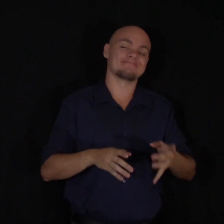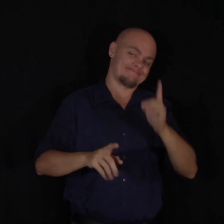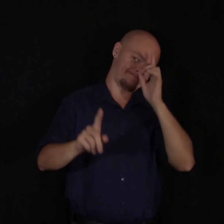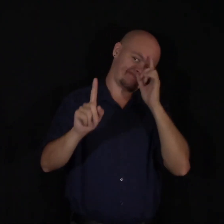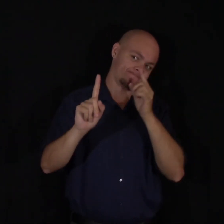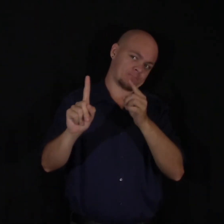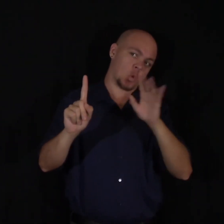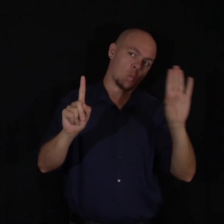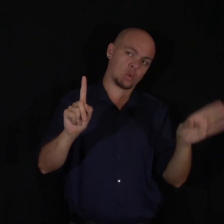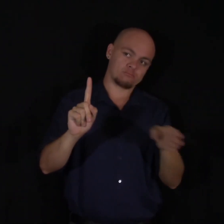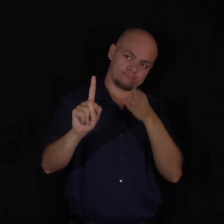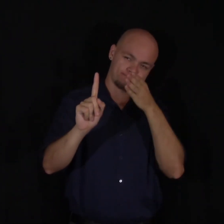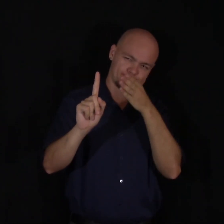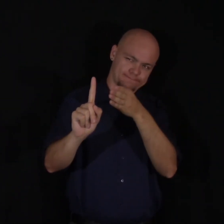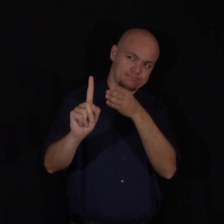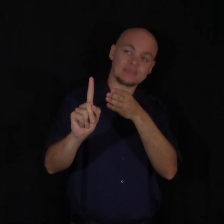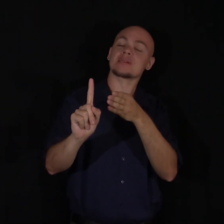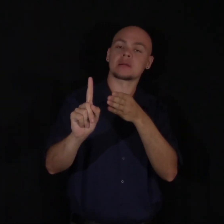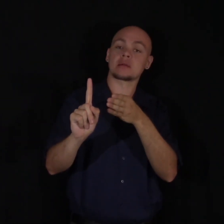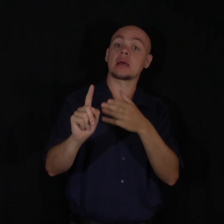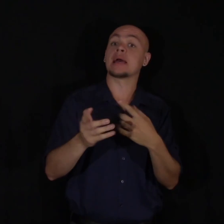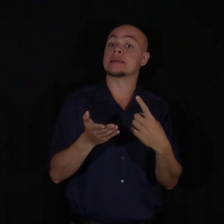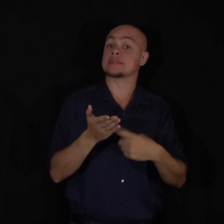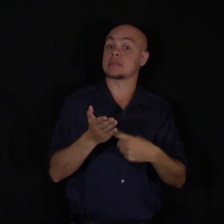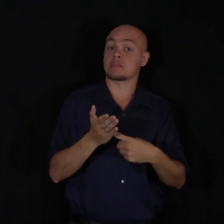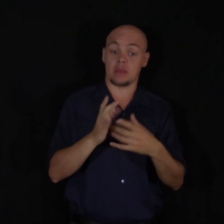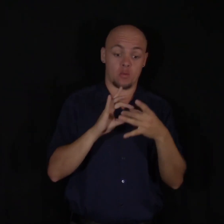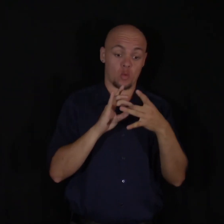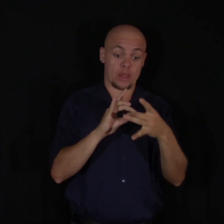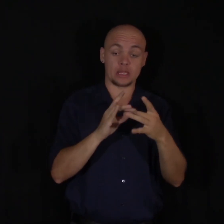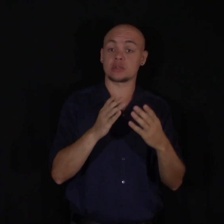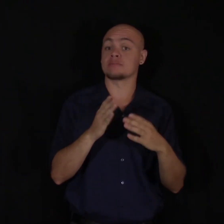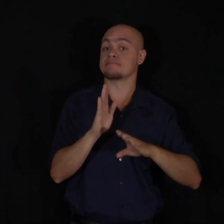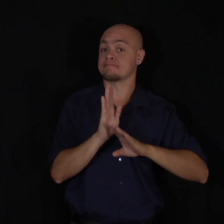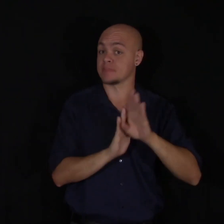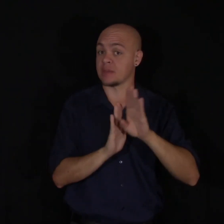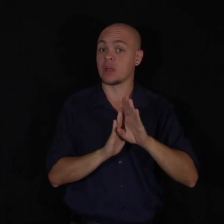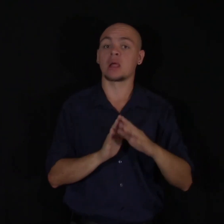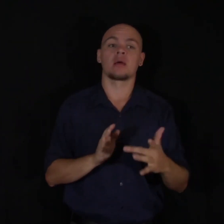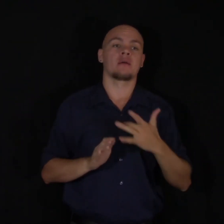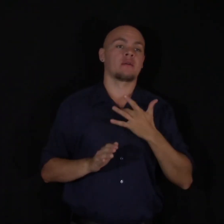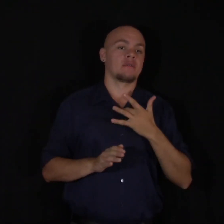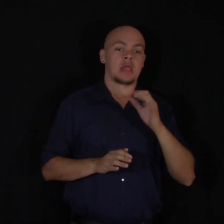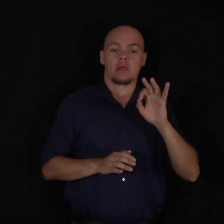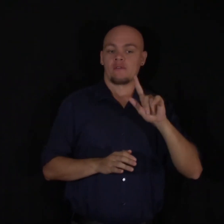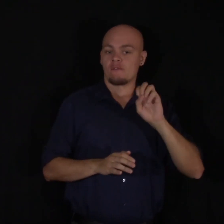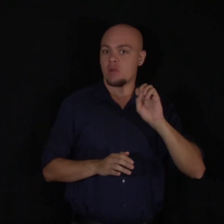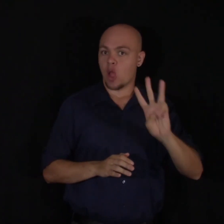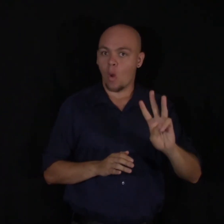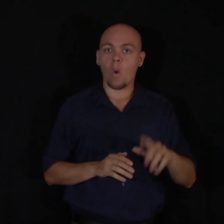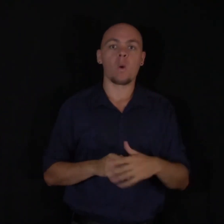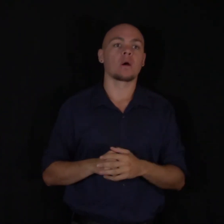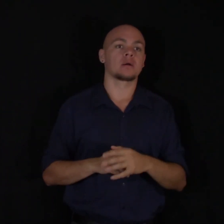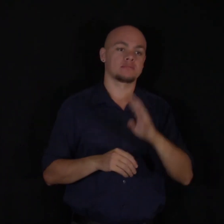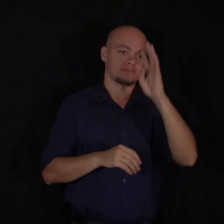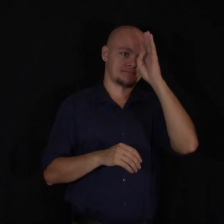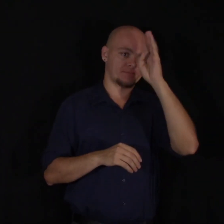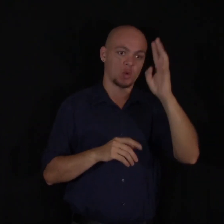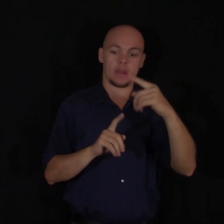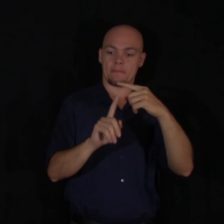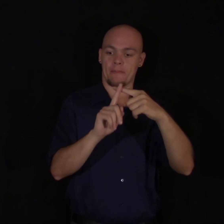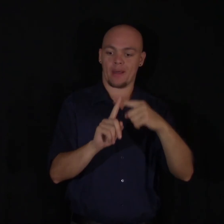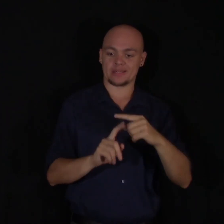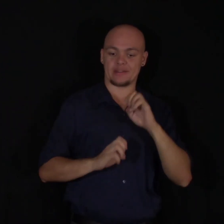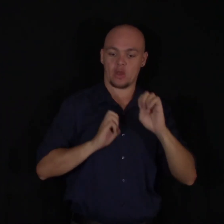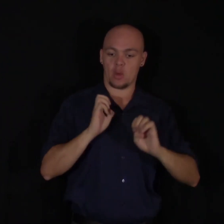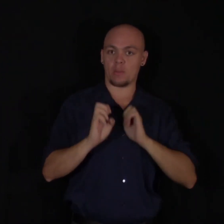And sometimes it can result in building new relationships. In entering this state of flow. And these all create positive emotions.